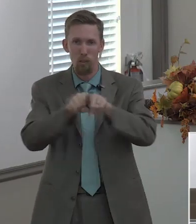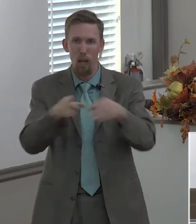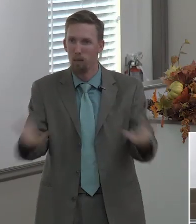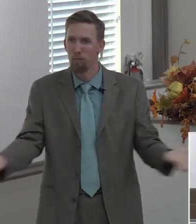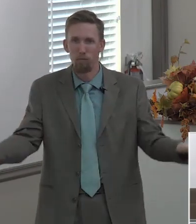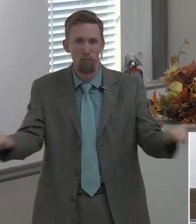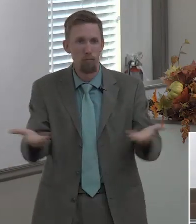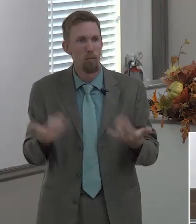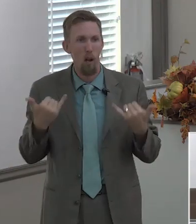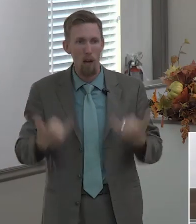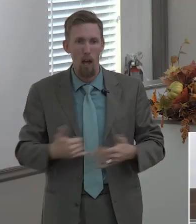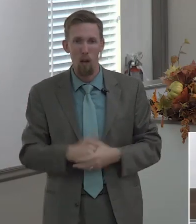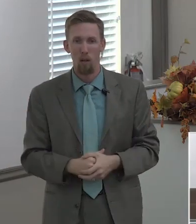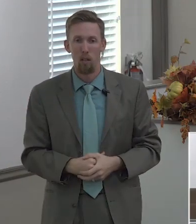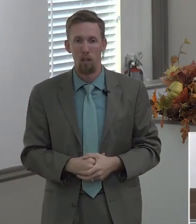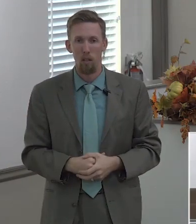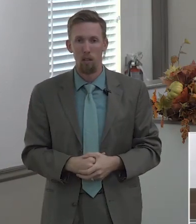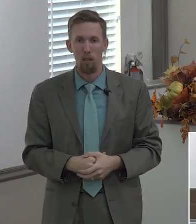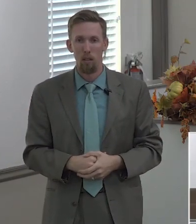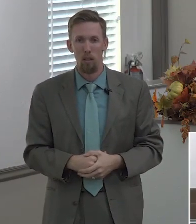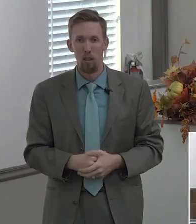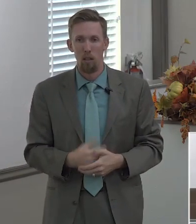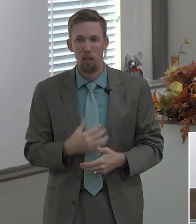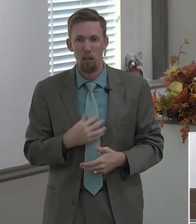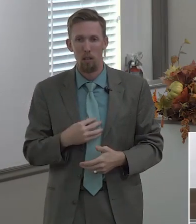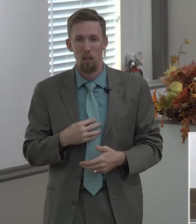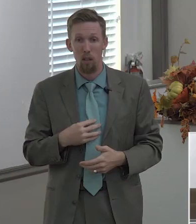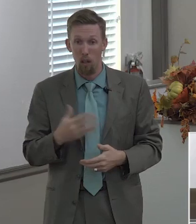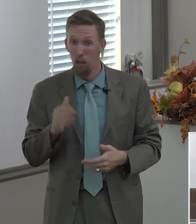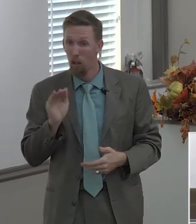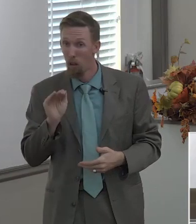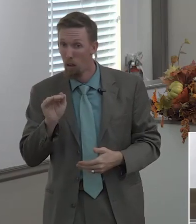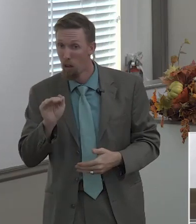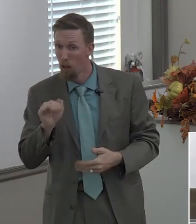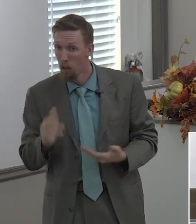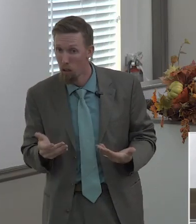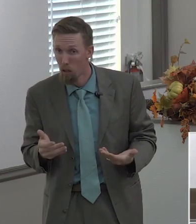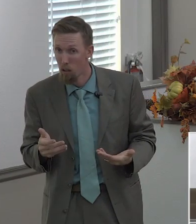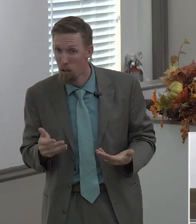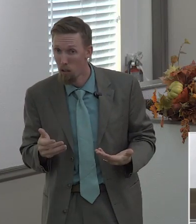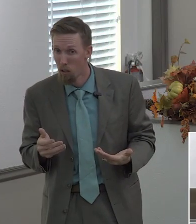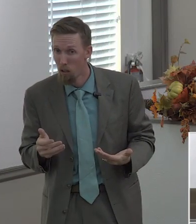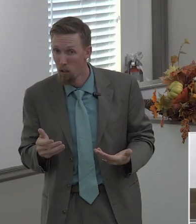isn't that isn't this what gate ministry is supposed to look like huh